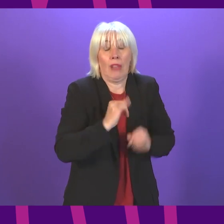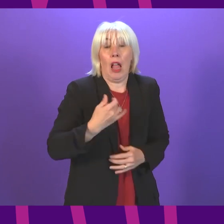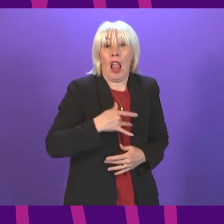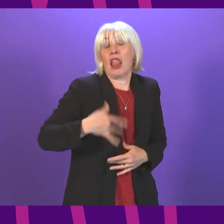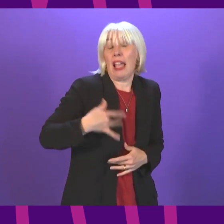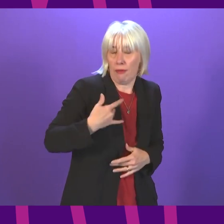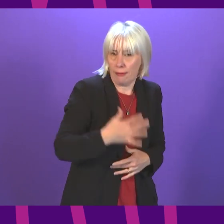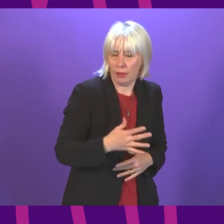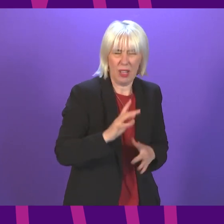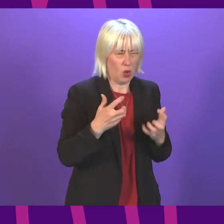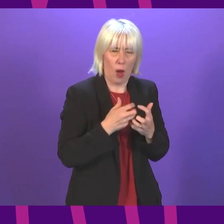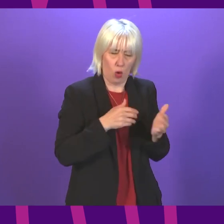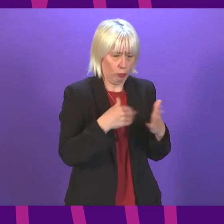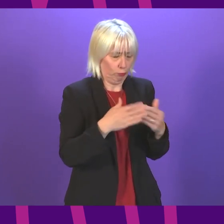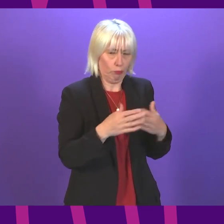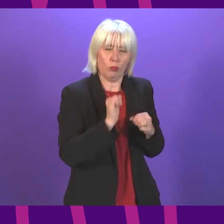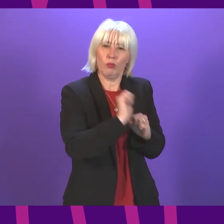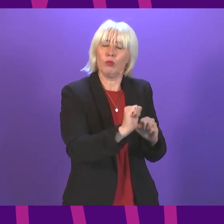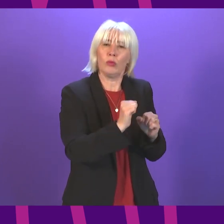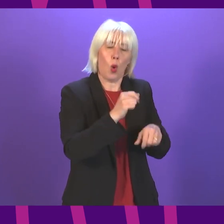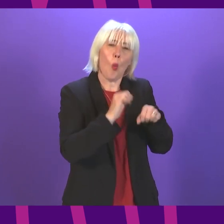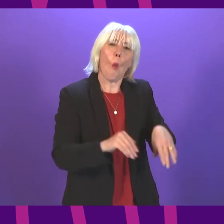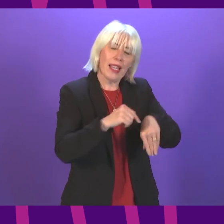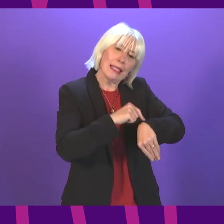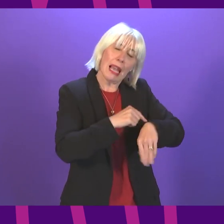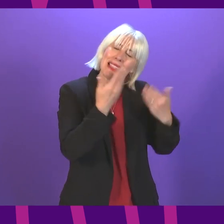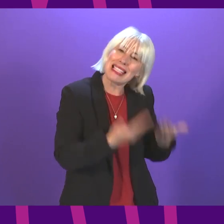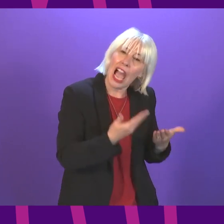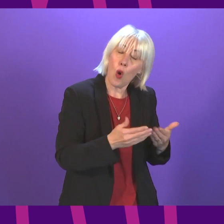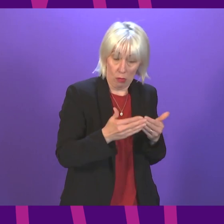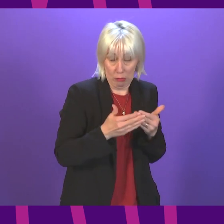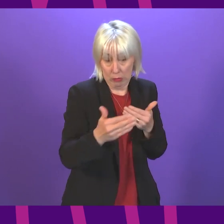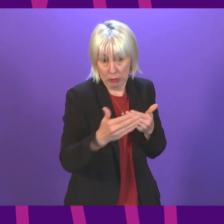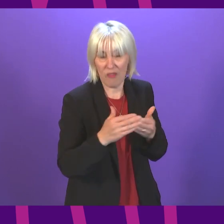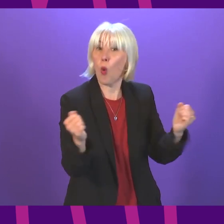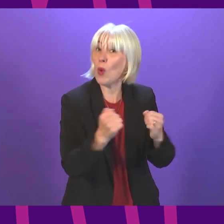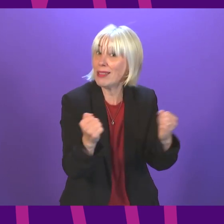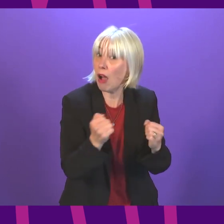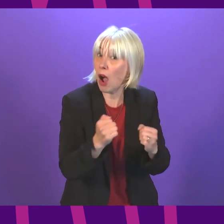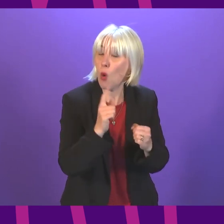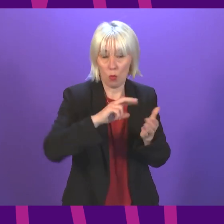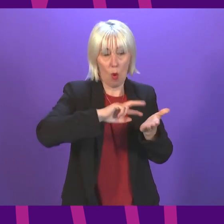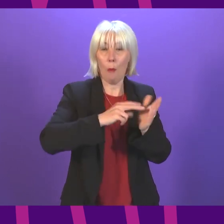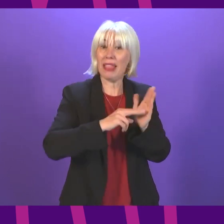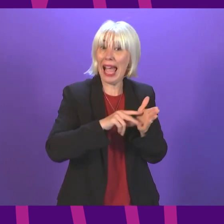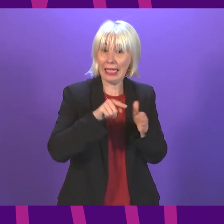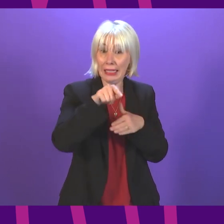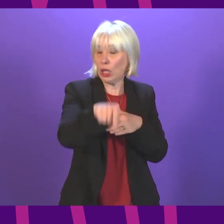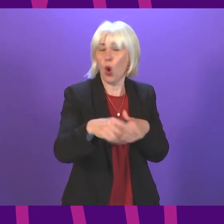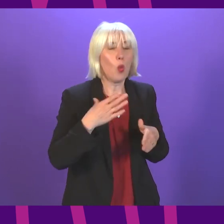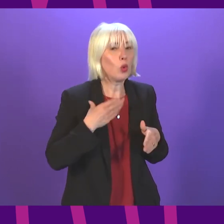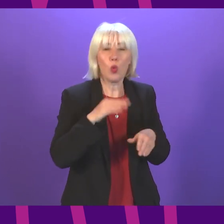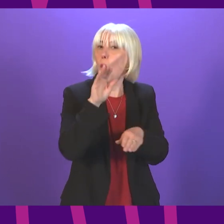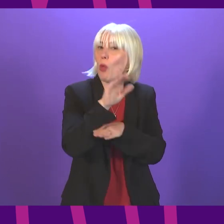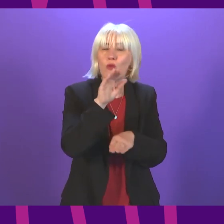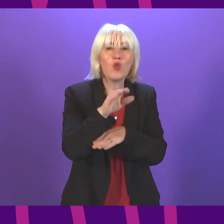tackle these waiting times now? And as we move into the critical period of winter, what planning is underway now to ensure we do not see a future A&E